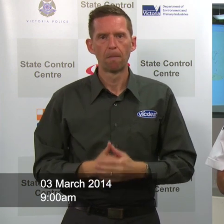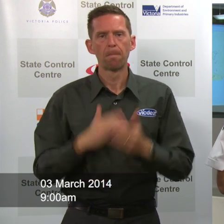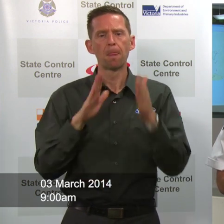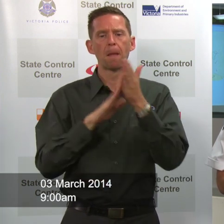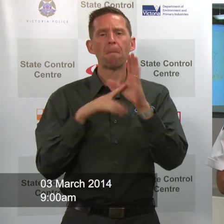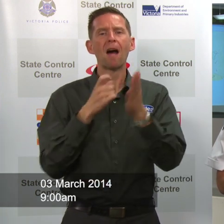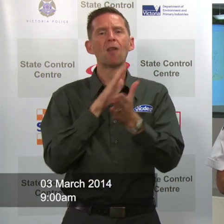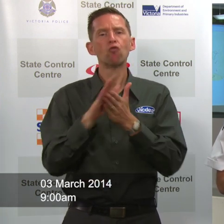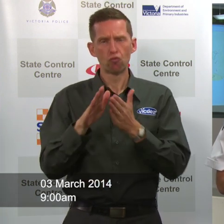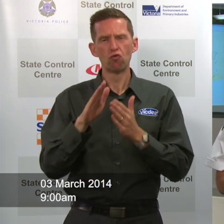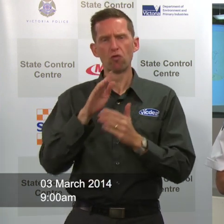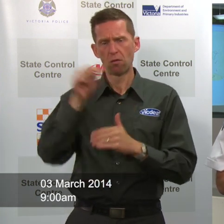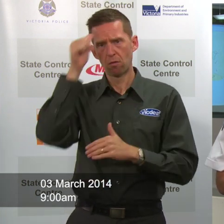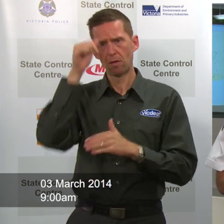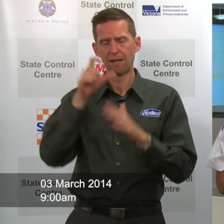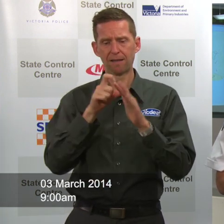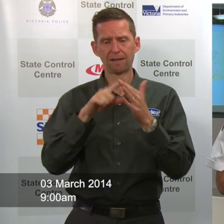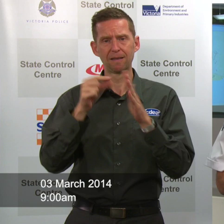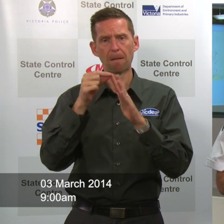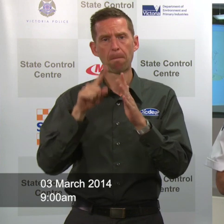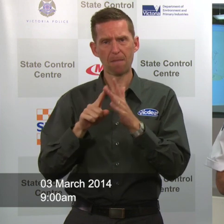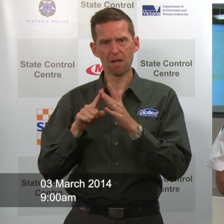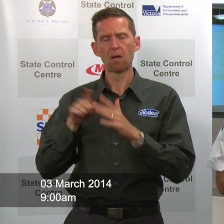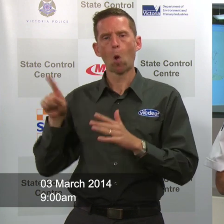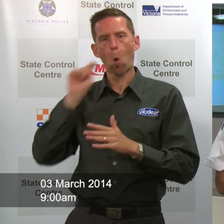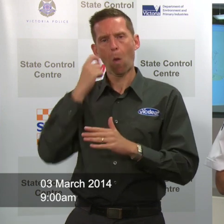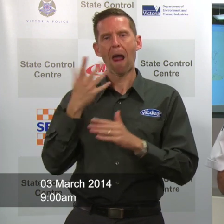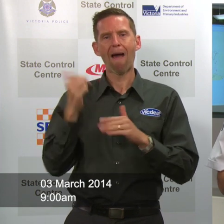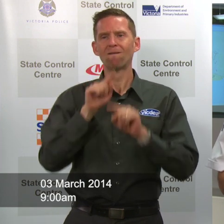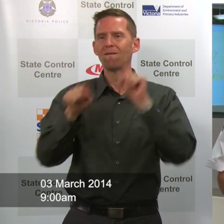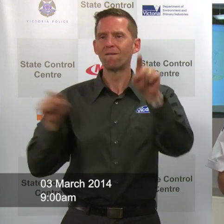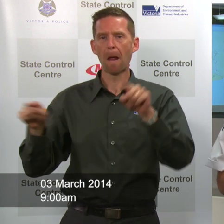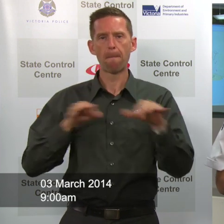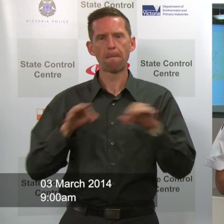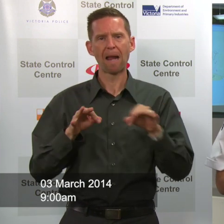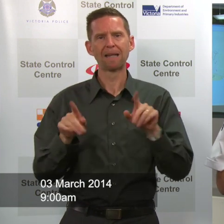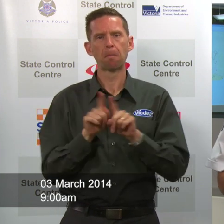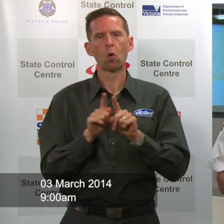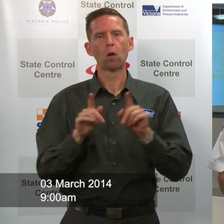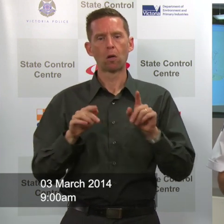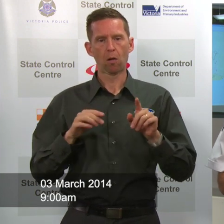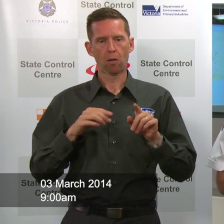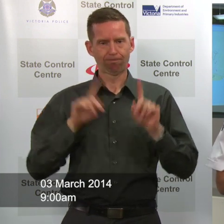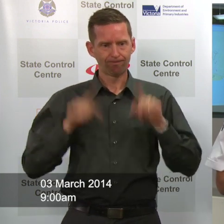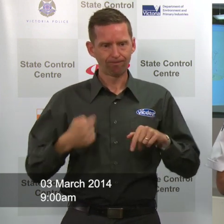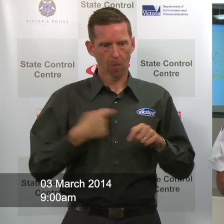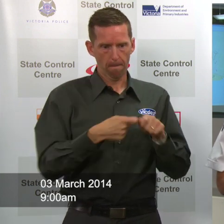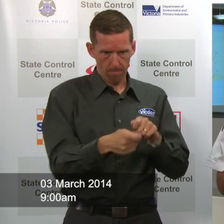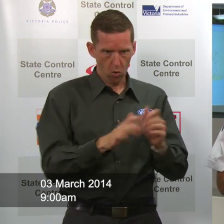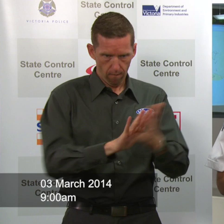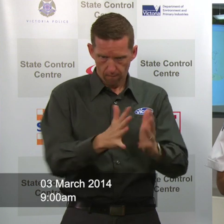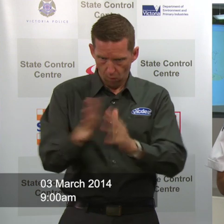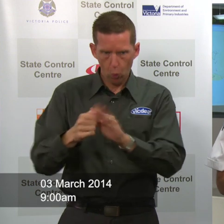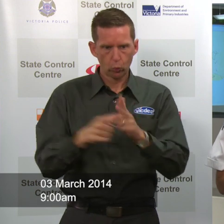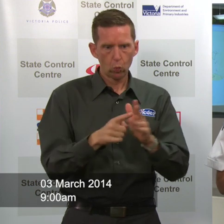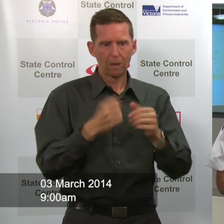March is Depi will reactivate their planned burns program that is small burns that are well planned to put in place to